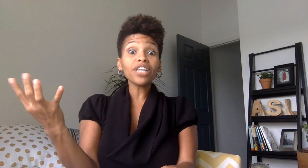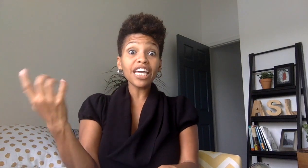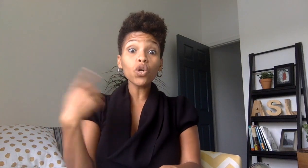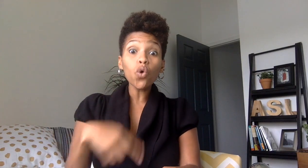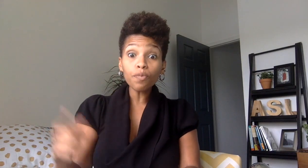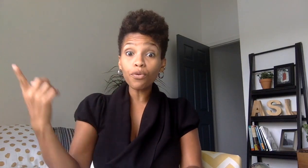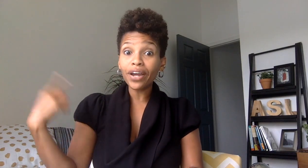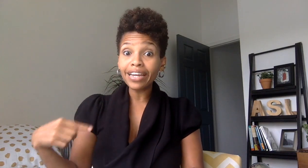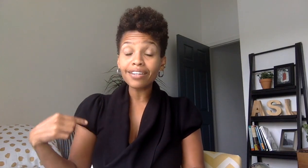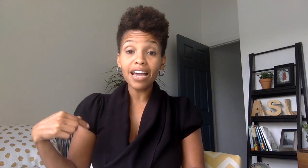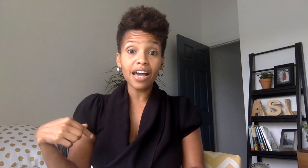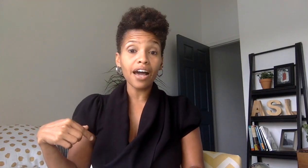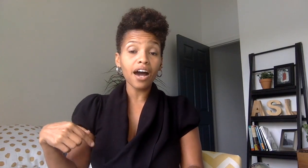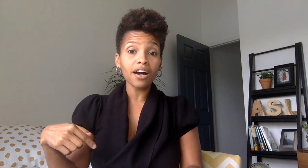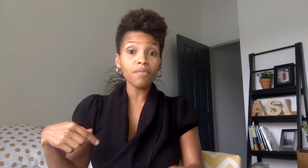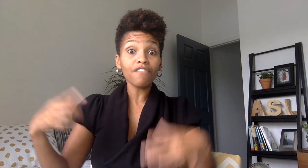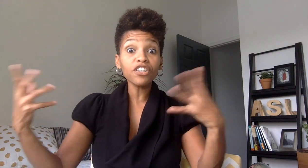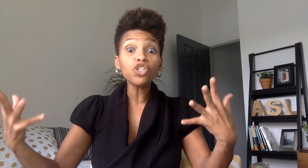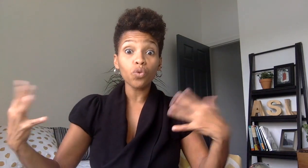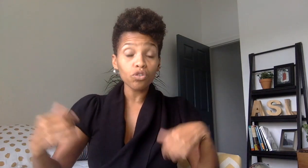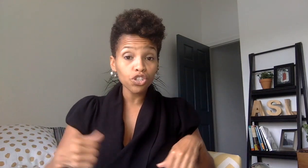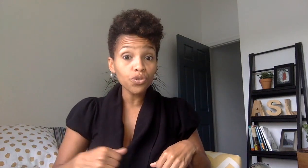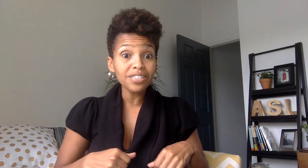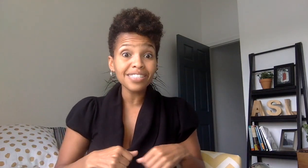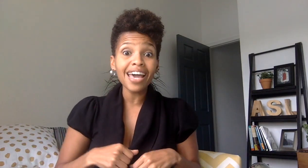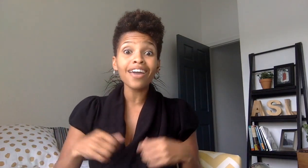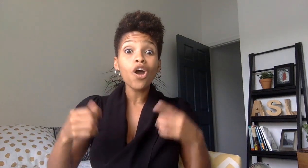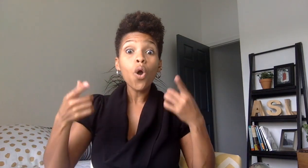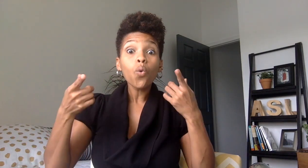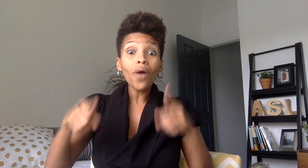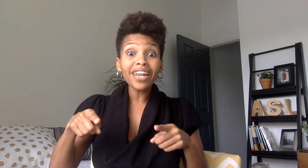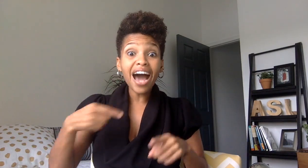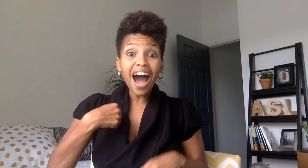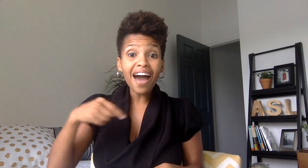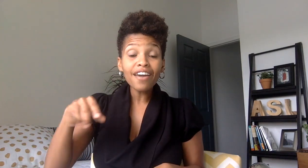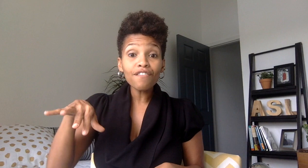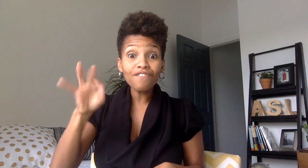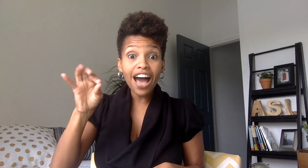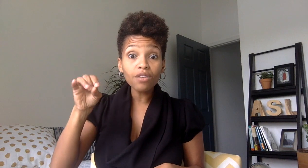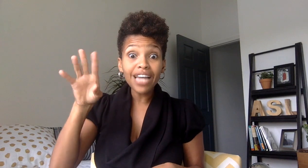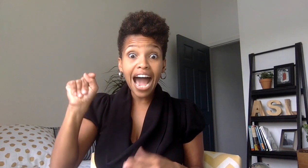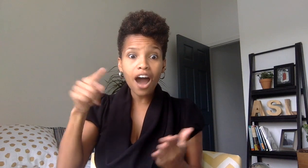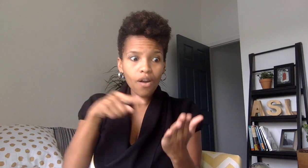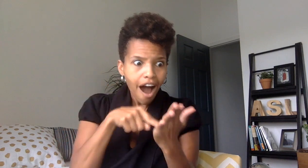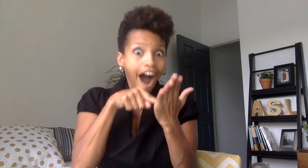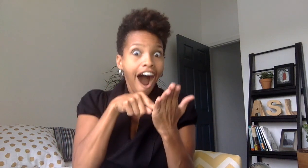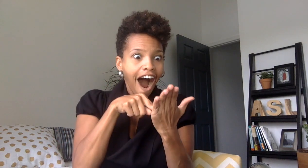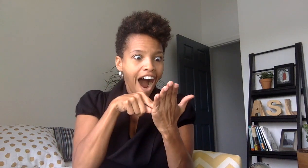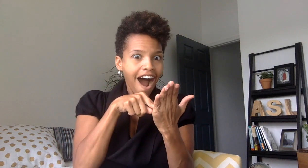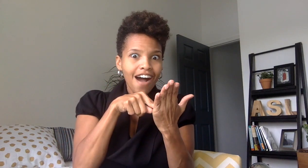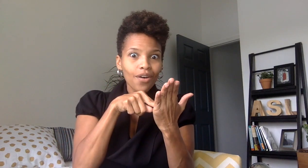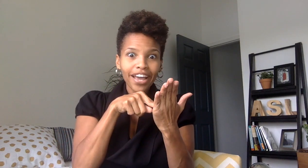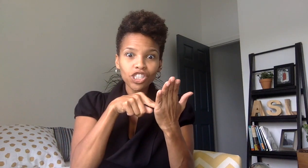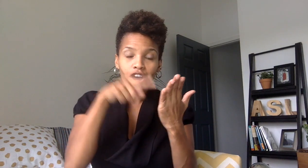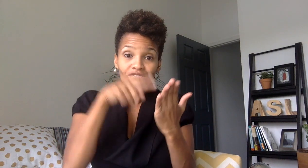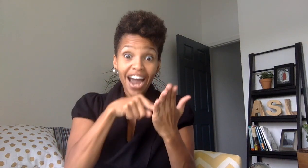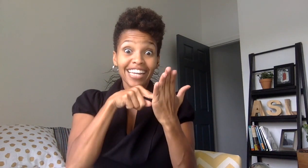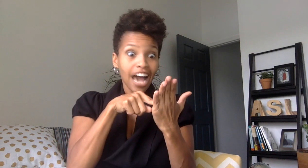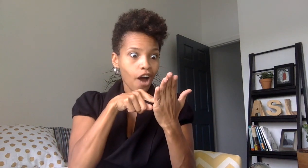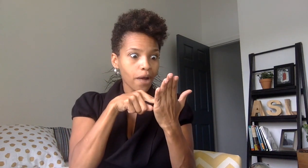incorporate a visual so you could say when i found out okay so i'm finding out on